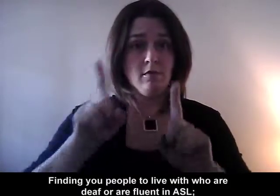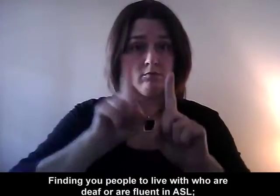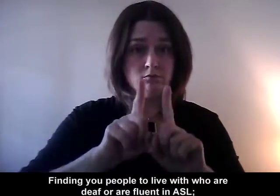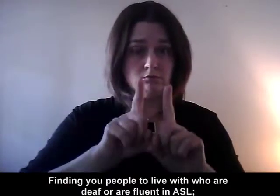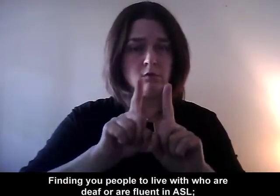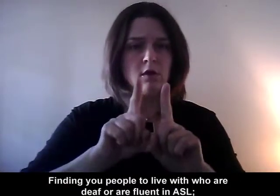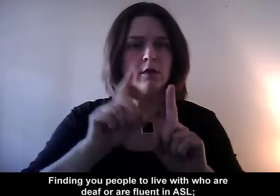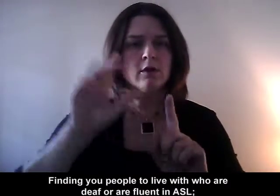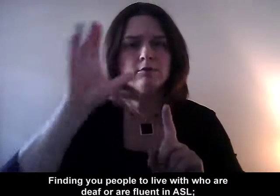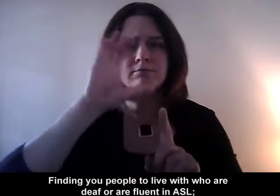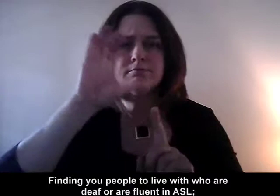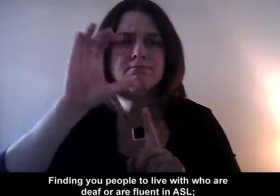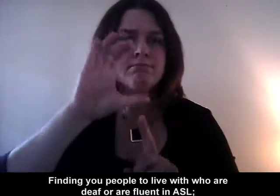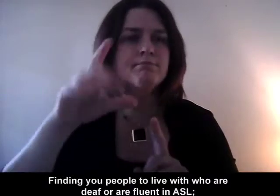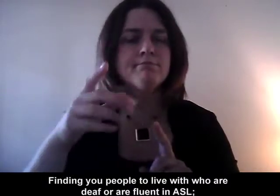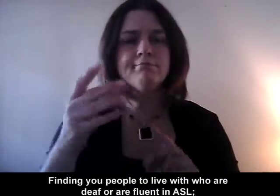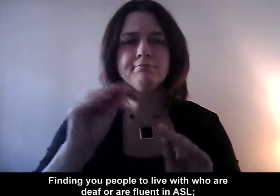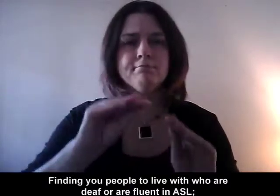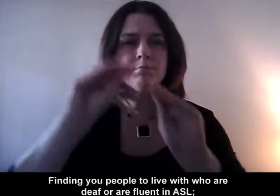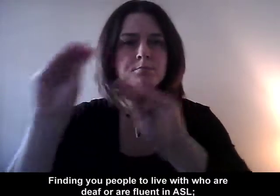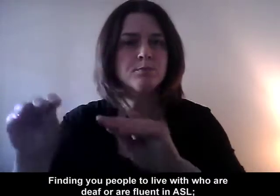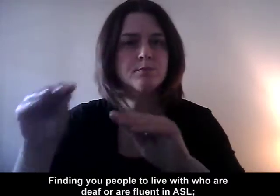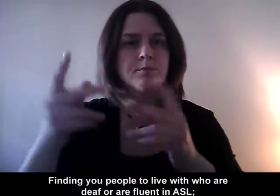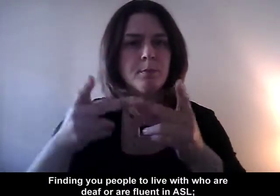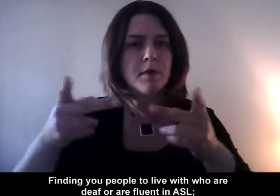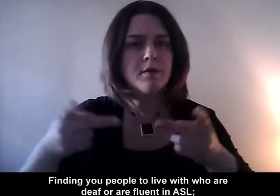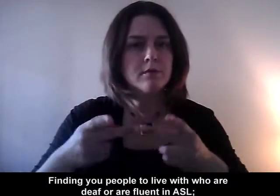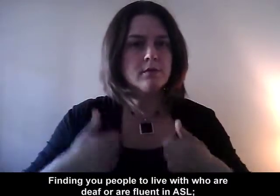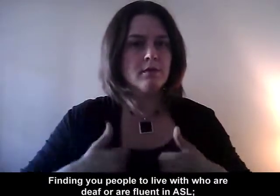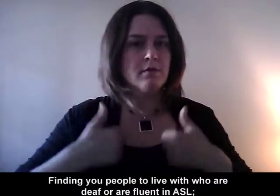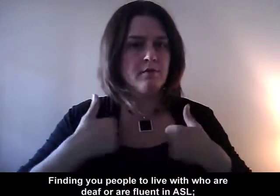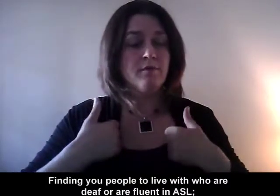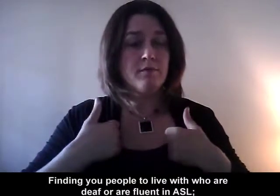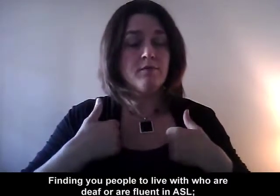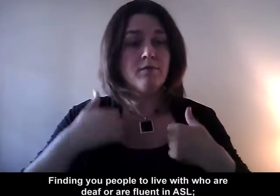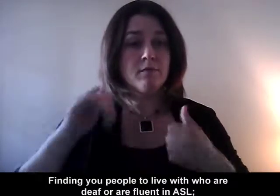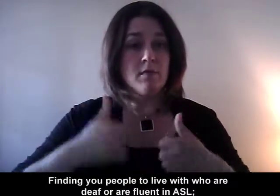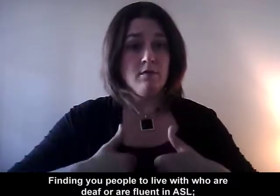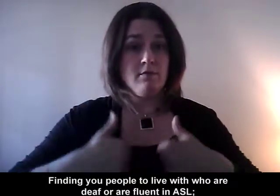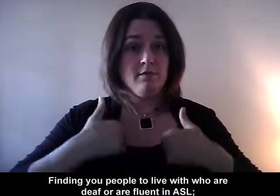Finding you people to live with who are deaf or are fluent in American Sign Language.